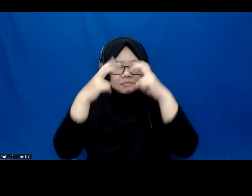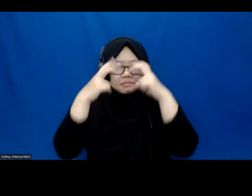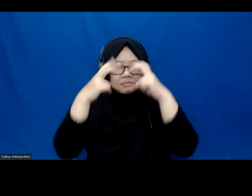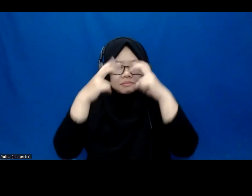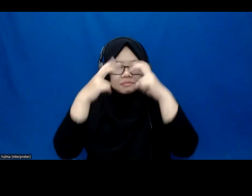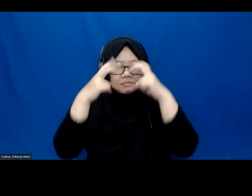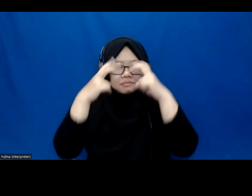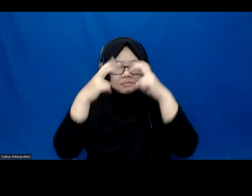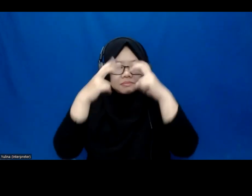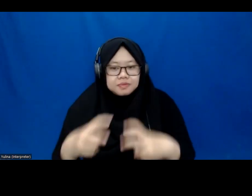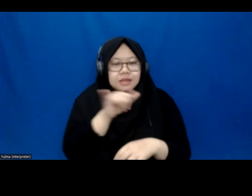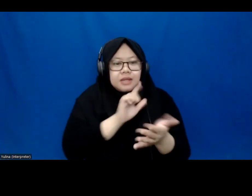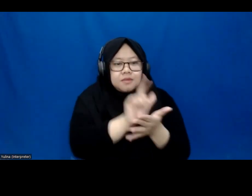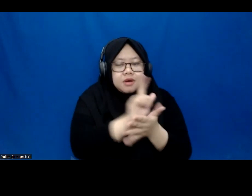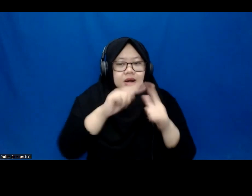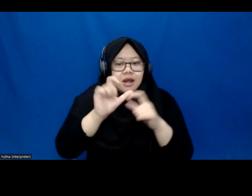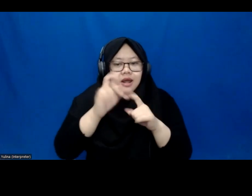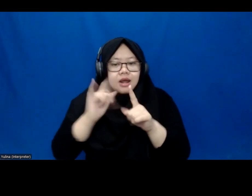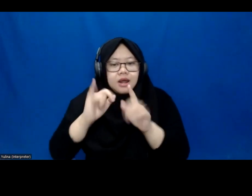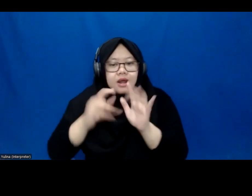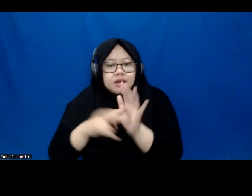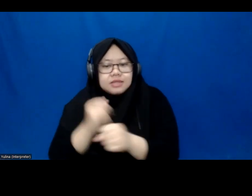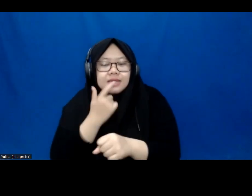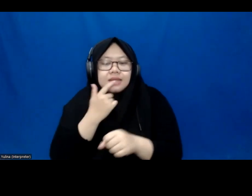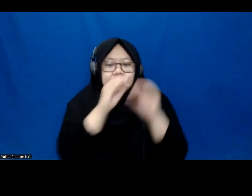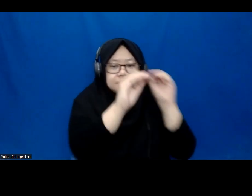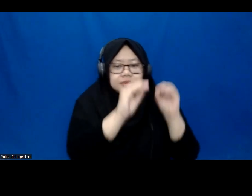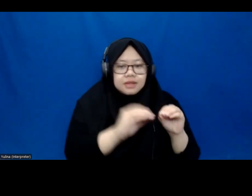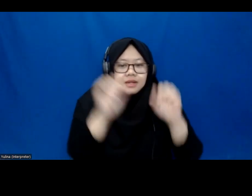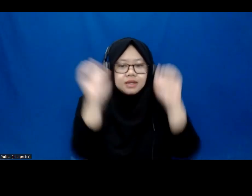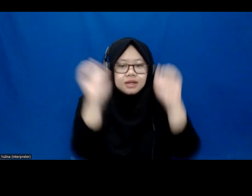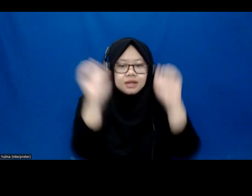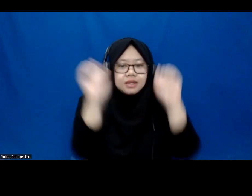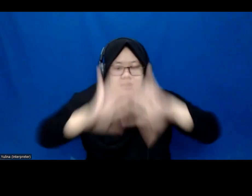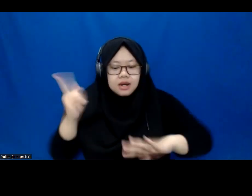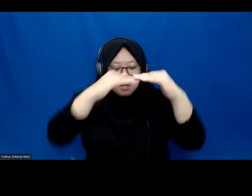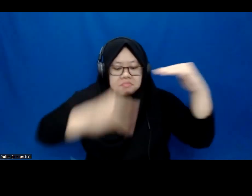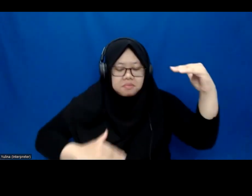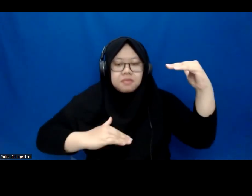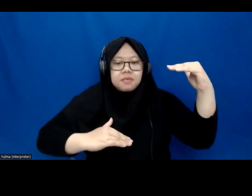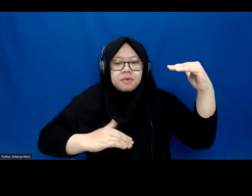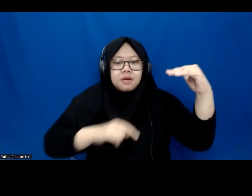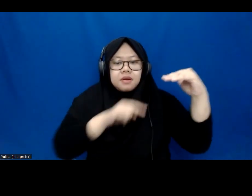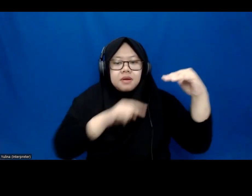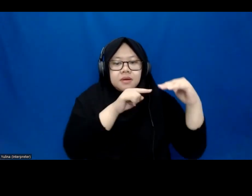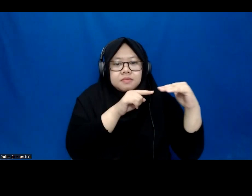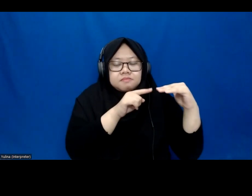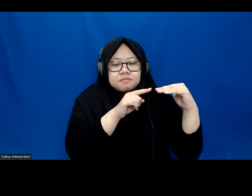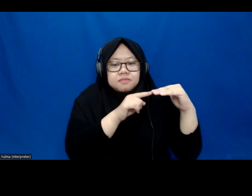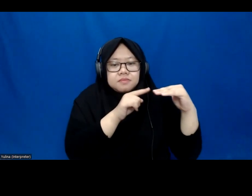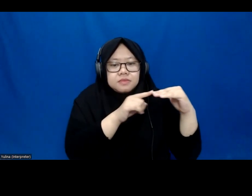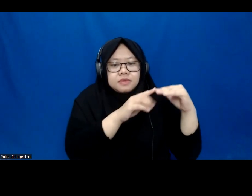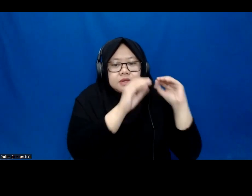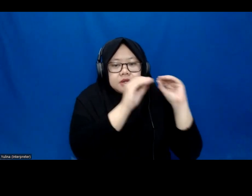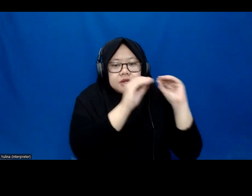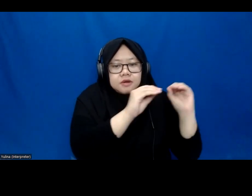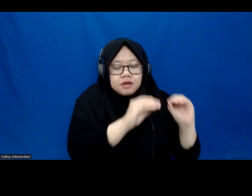done on inclusive education in ASEAN that there is a gap between this vision that we have and what is actually happening on